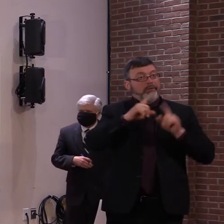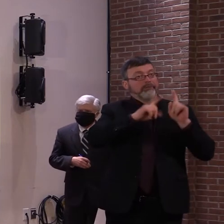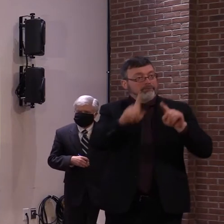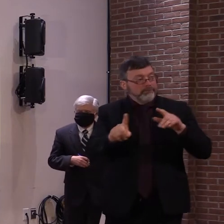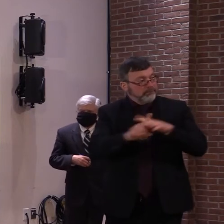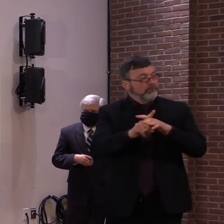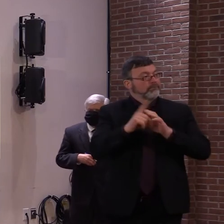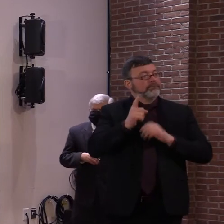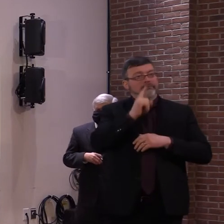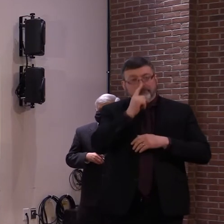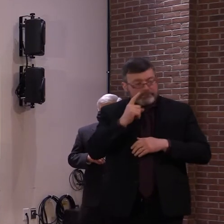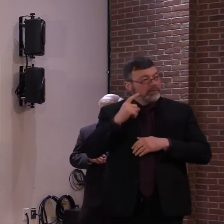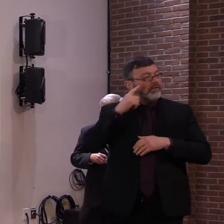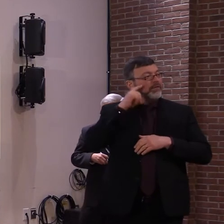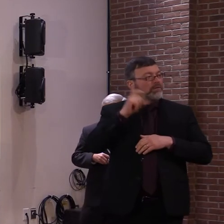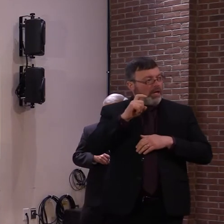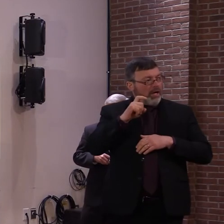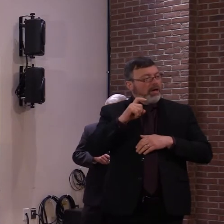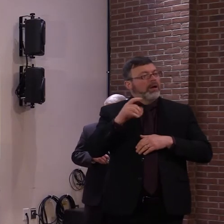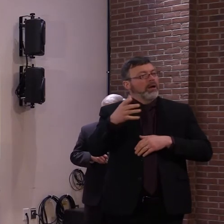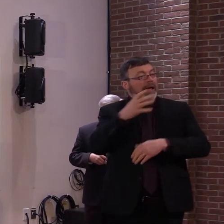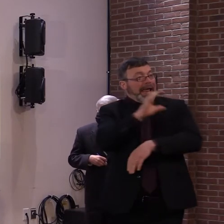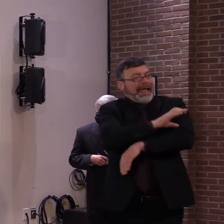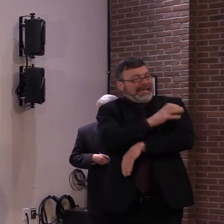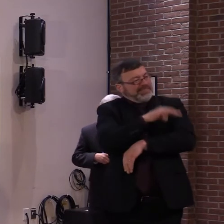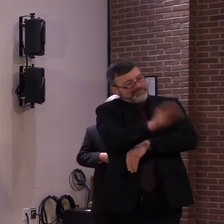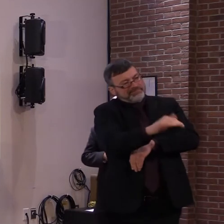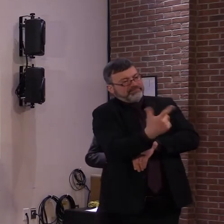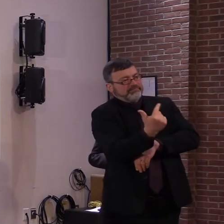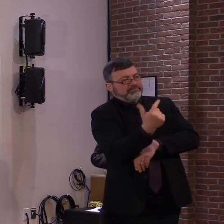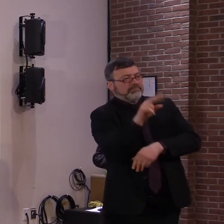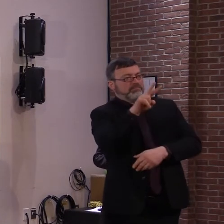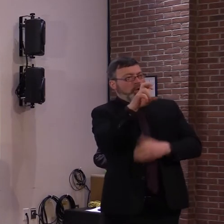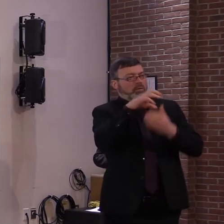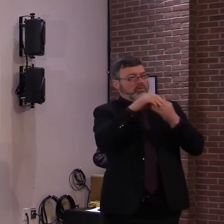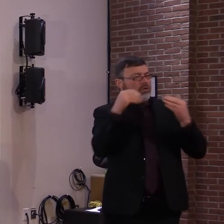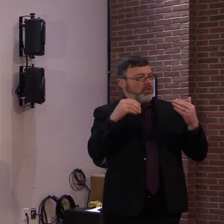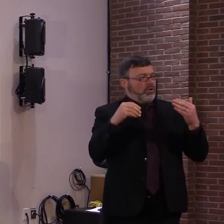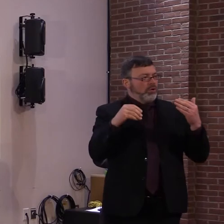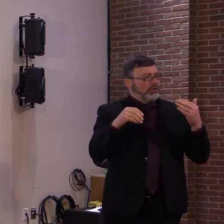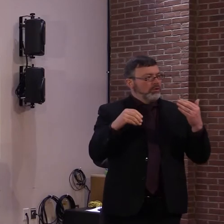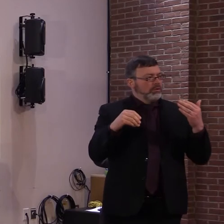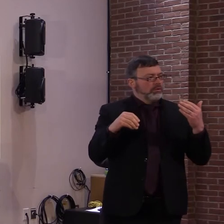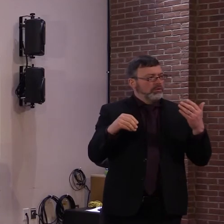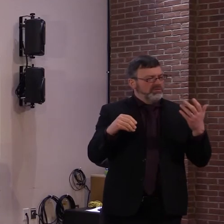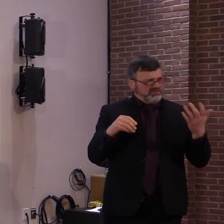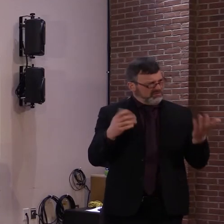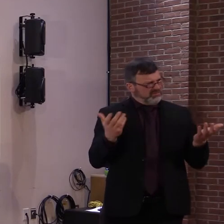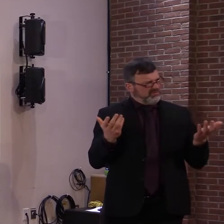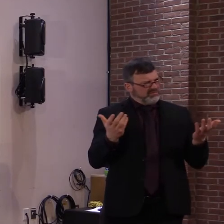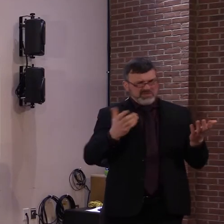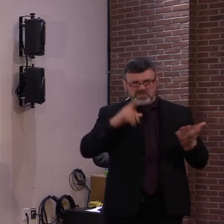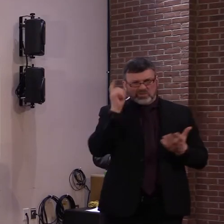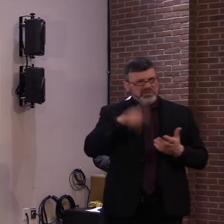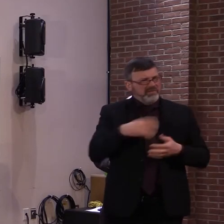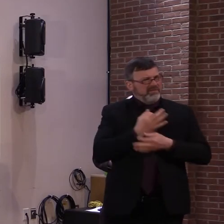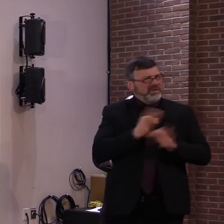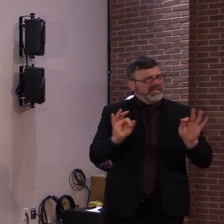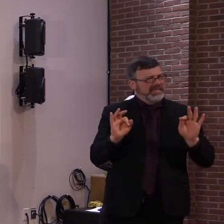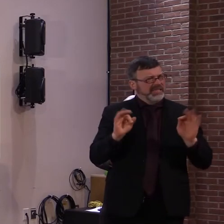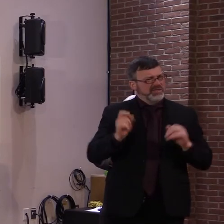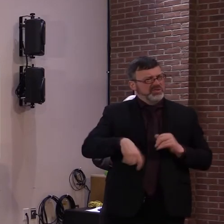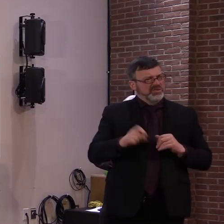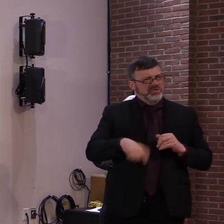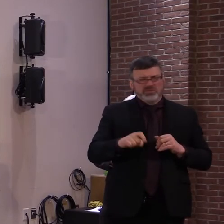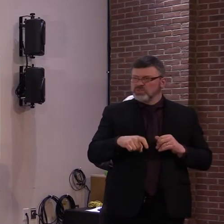private clinic. And I just wondered if that was like a typical price or, or was that unusual? Yeah. Again, I would, I